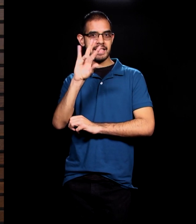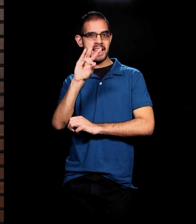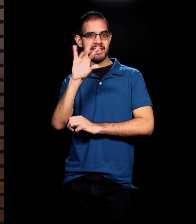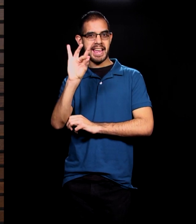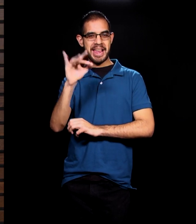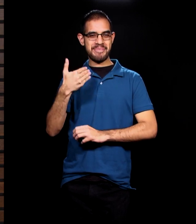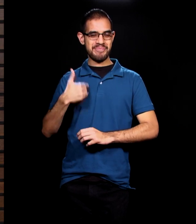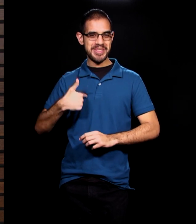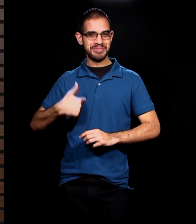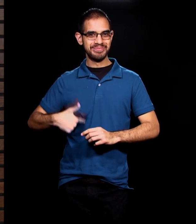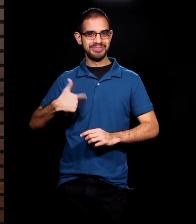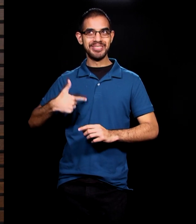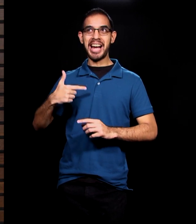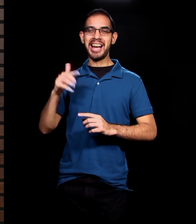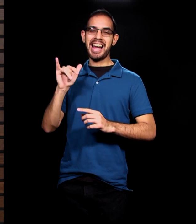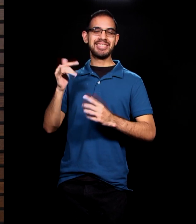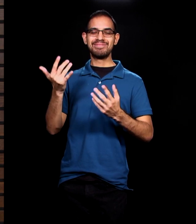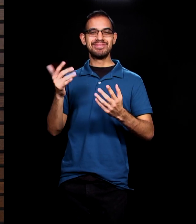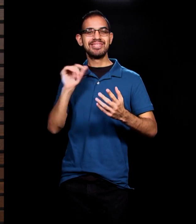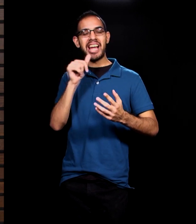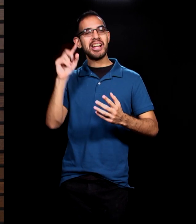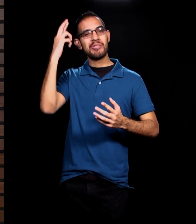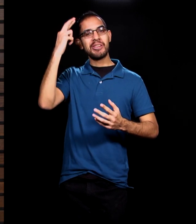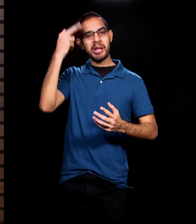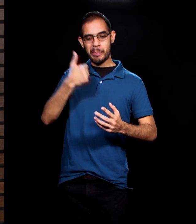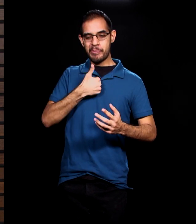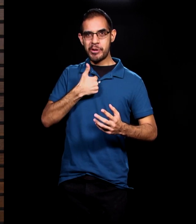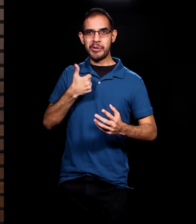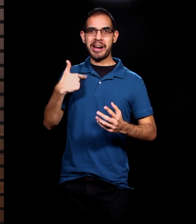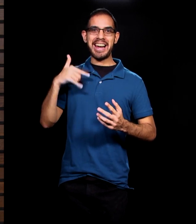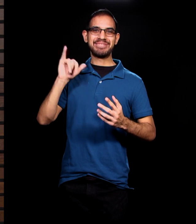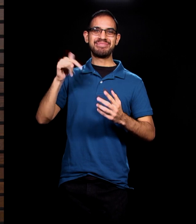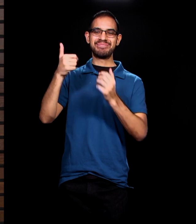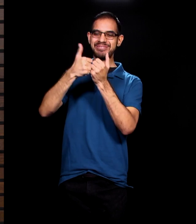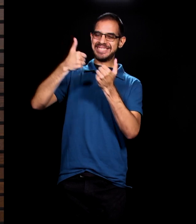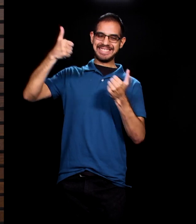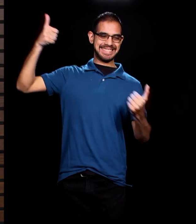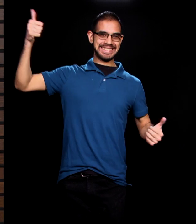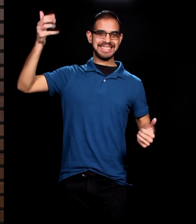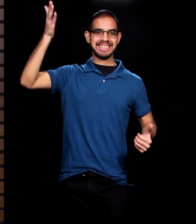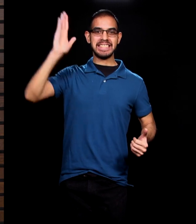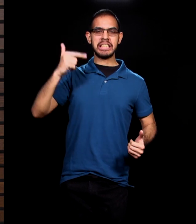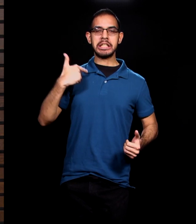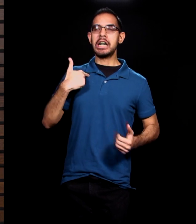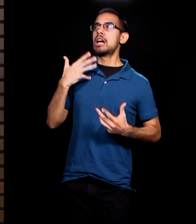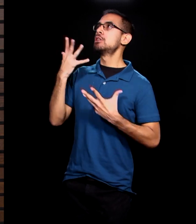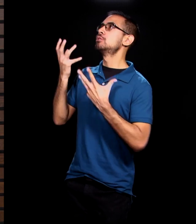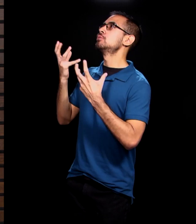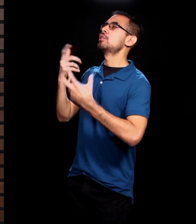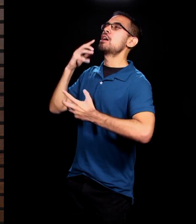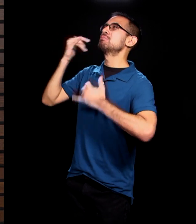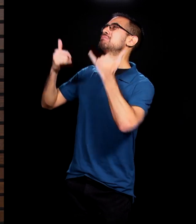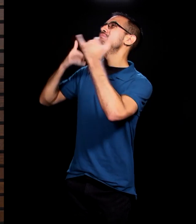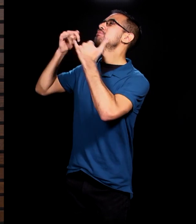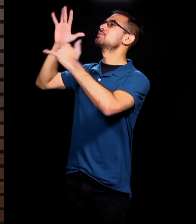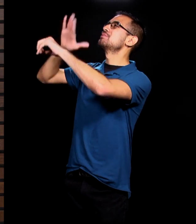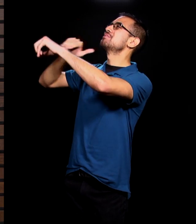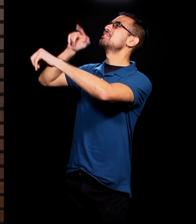somehow I realized on my own that I was apart from God, and I cried out to God on my own volition. What happened to me